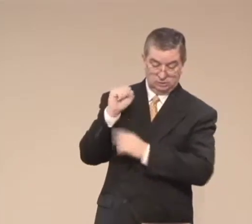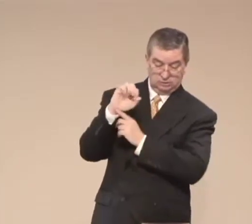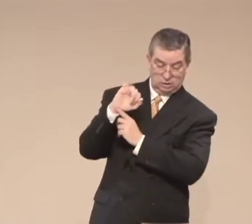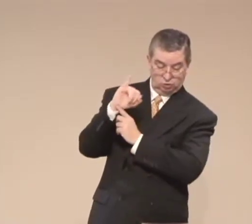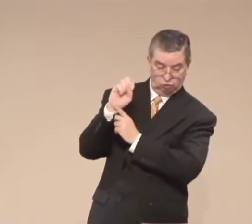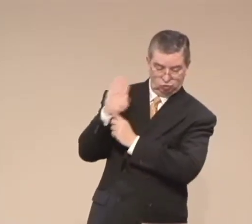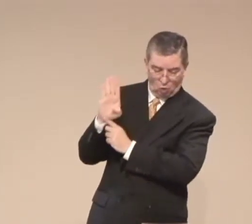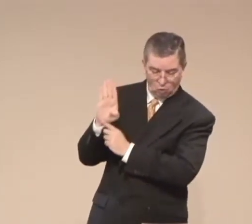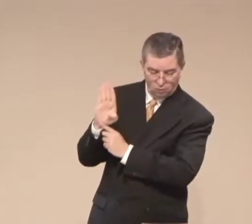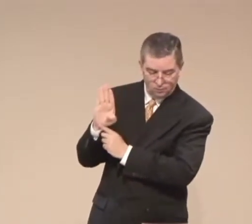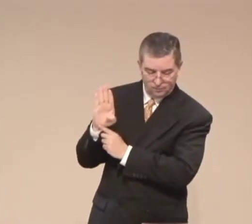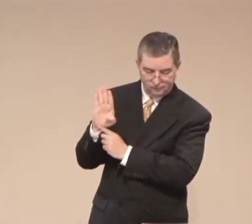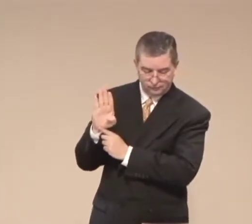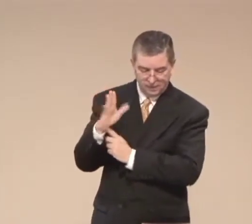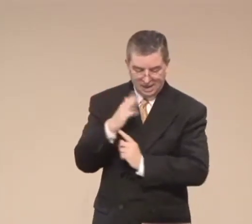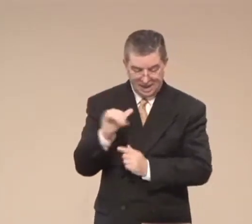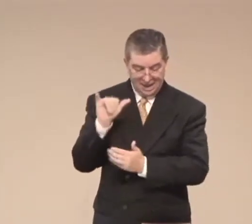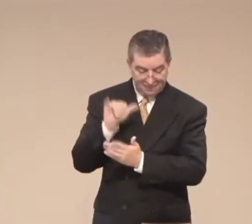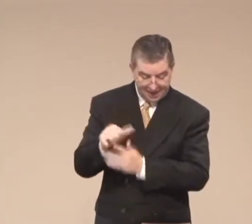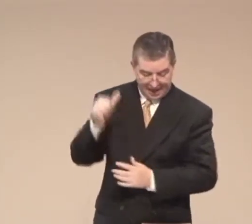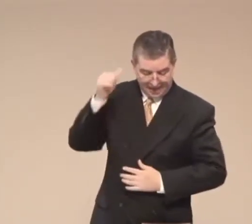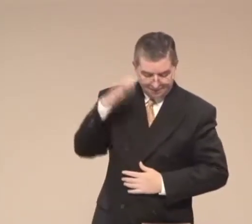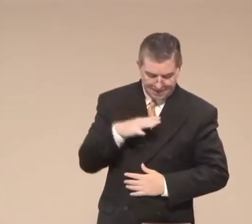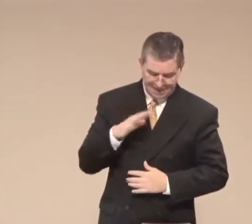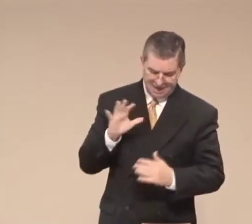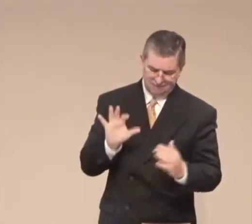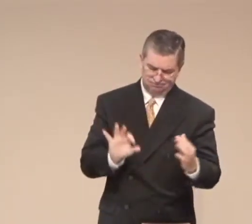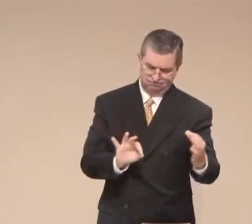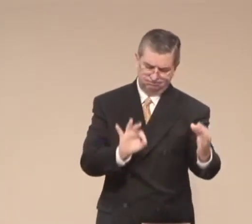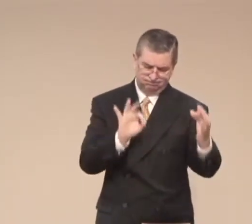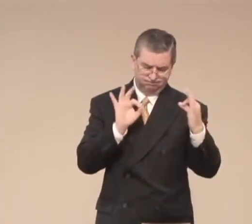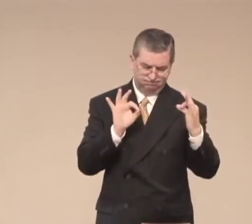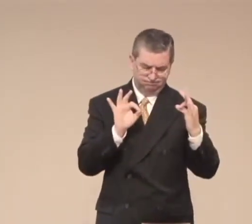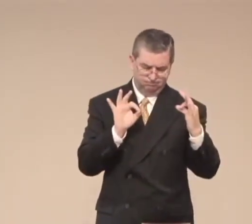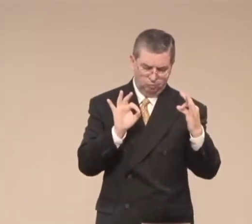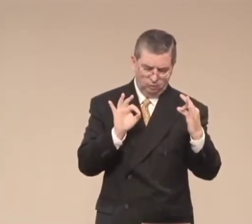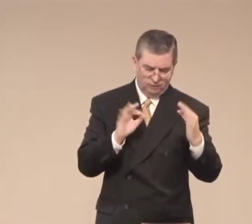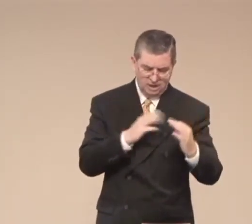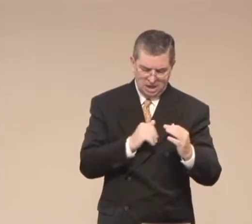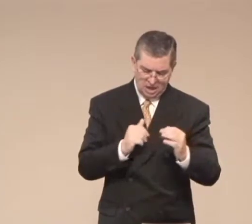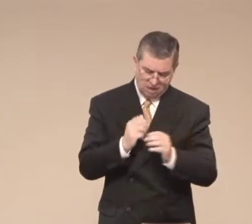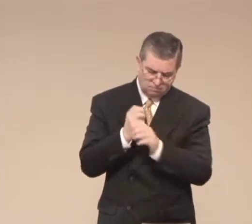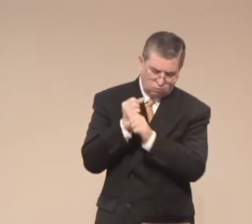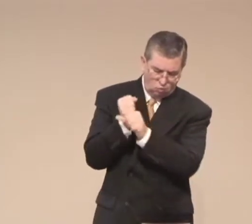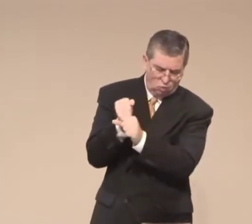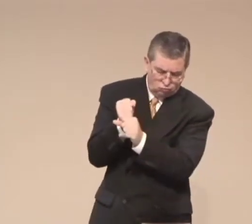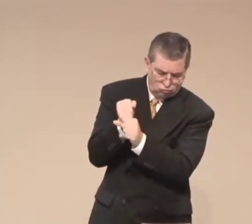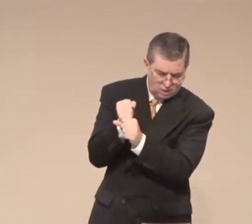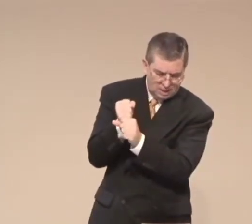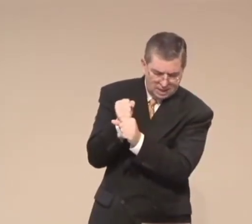whose name was Job. And that man was perfect and upright.